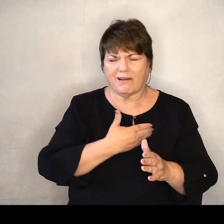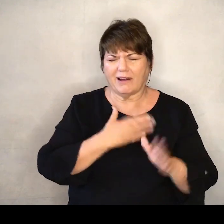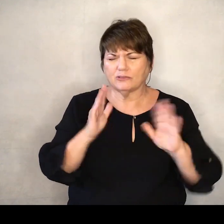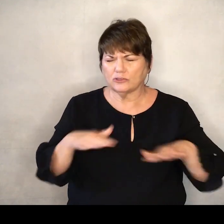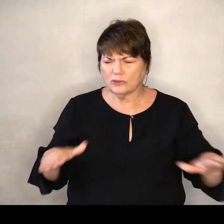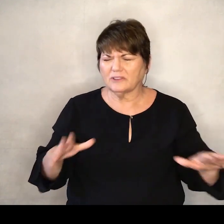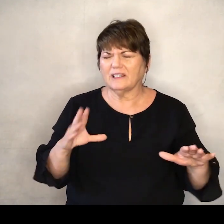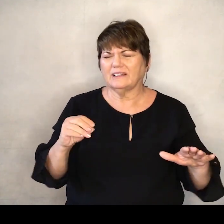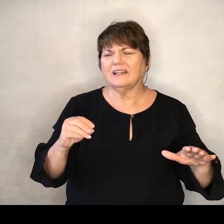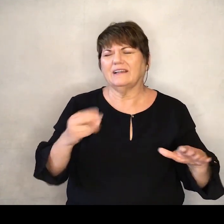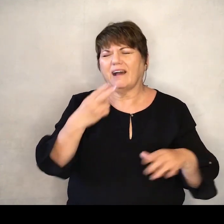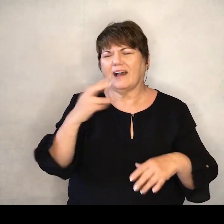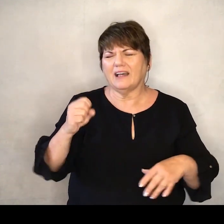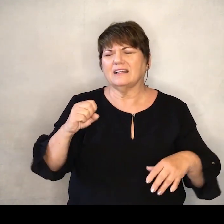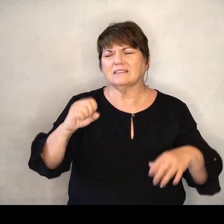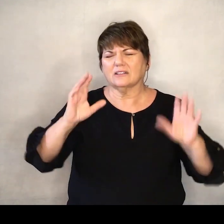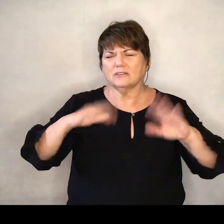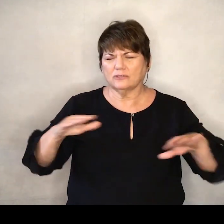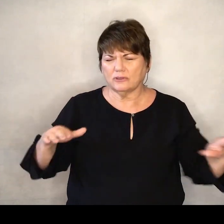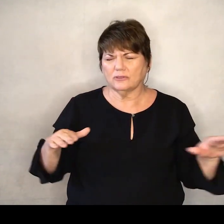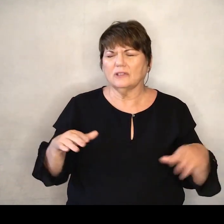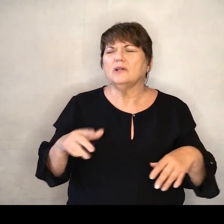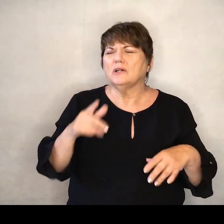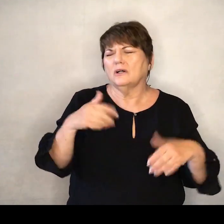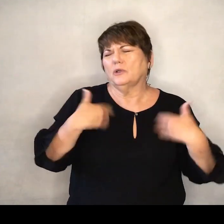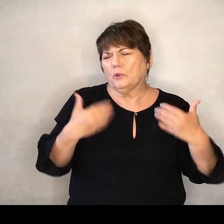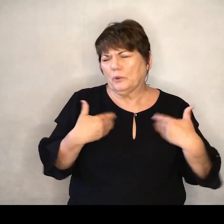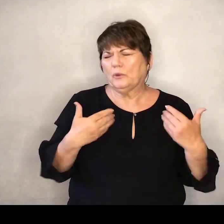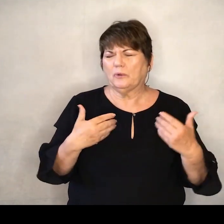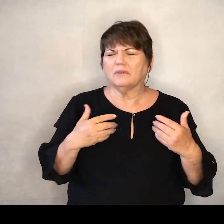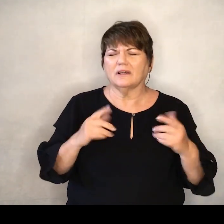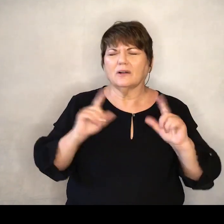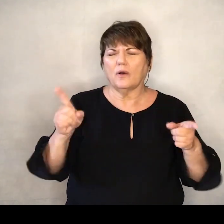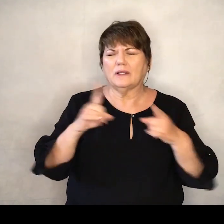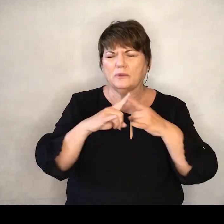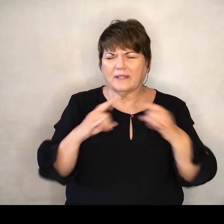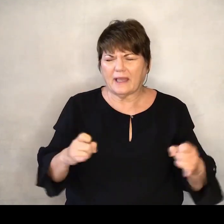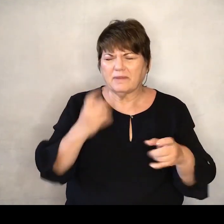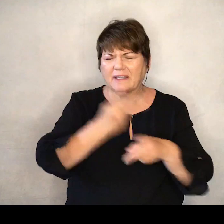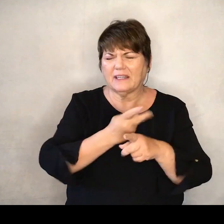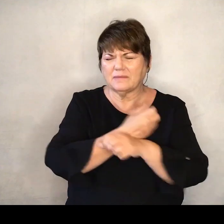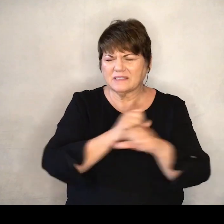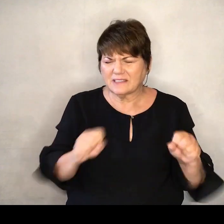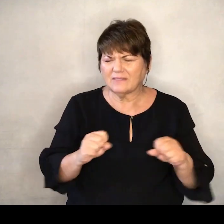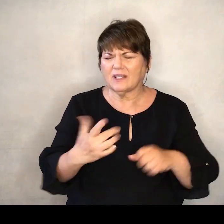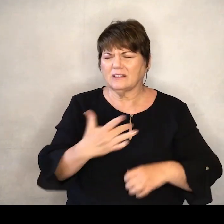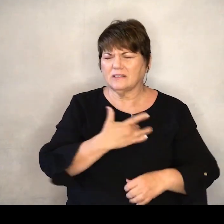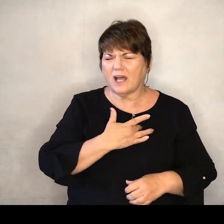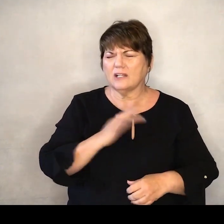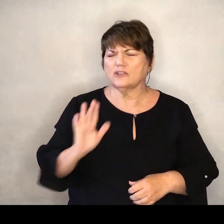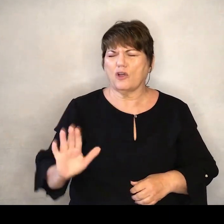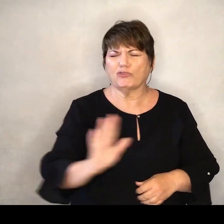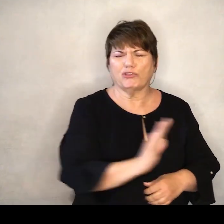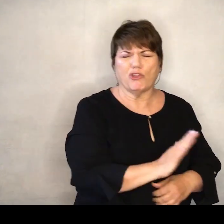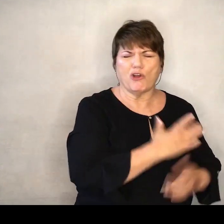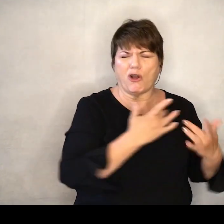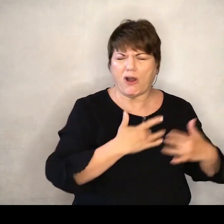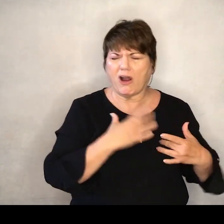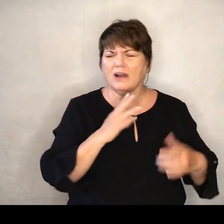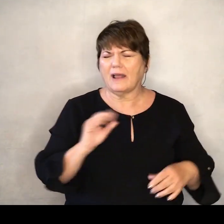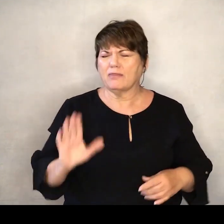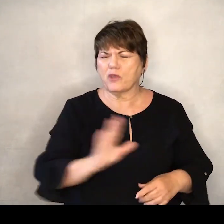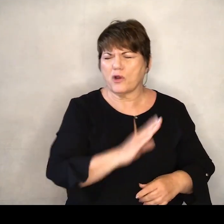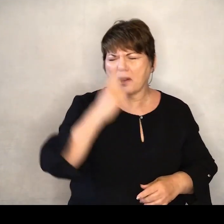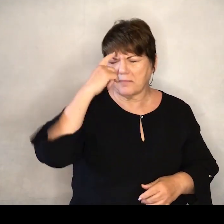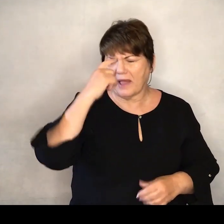Who are either going to camp or are there now Keep them safe Speak to their hearts and their minds Bless